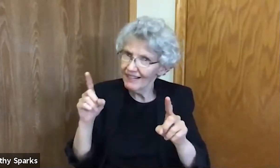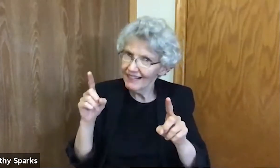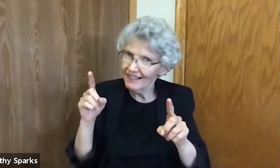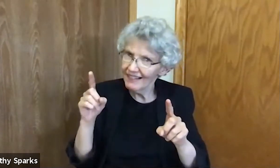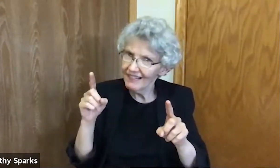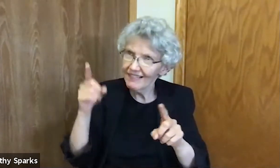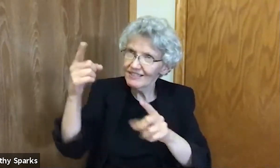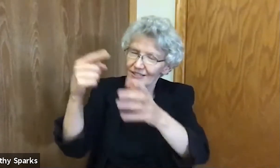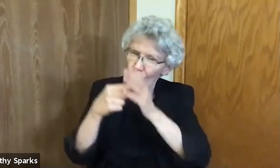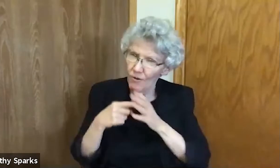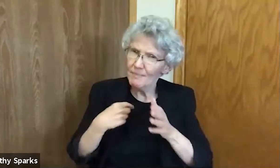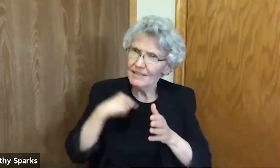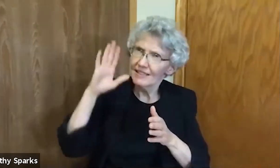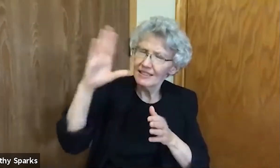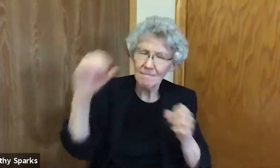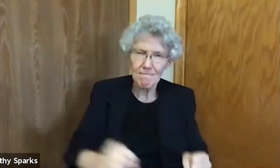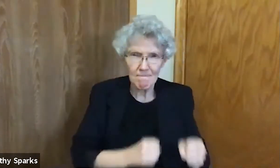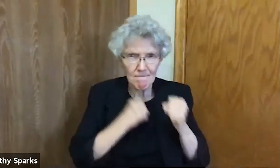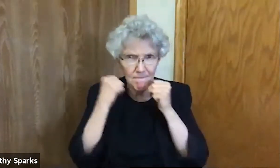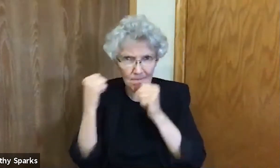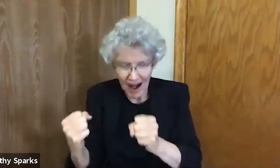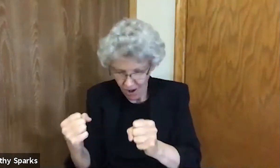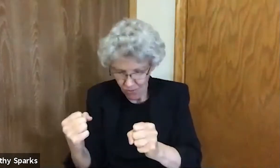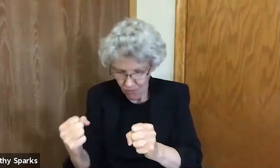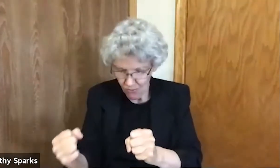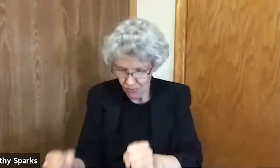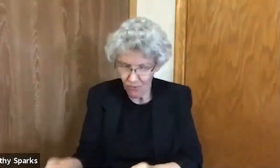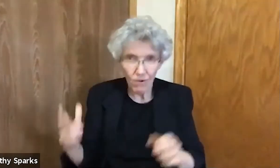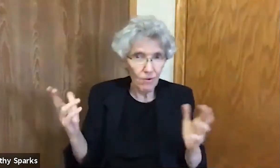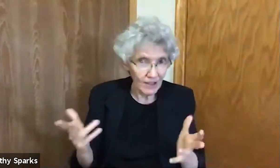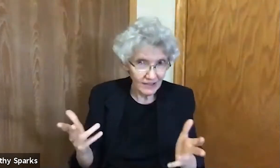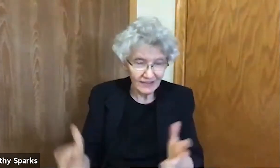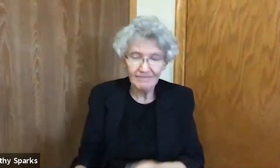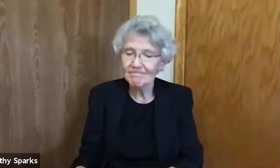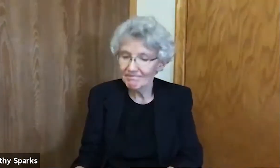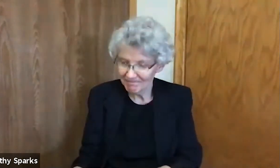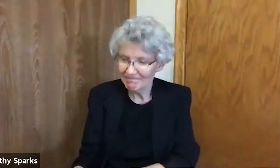Yet I have seen the King, the Lord, all powerful.